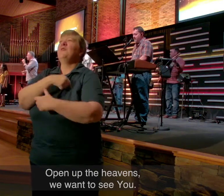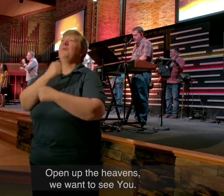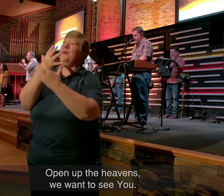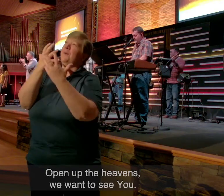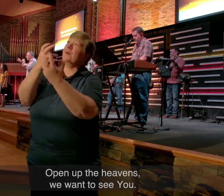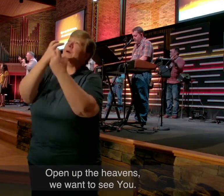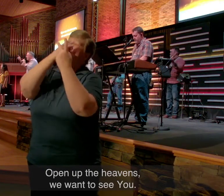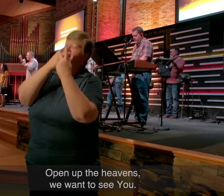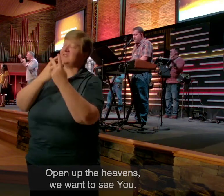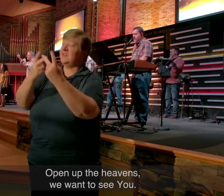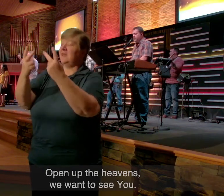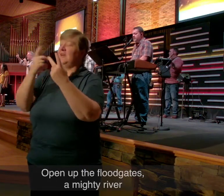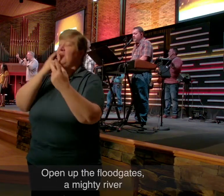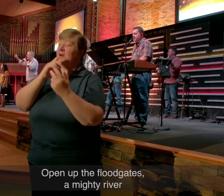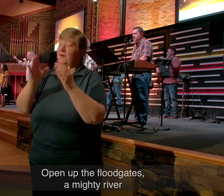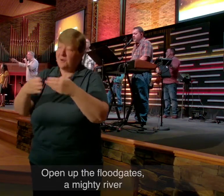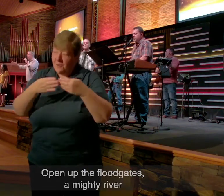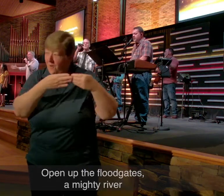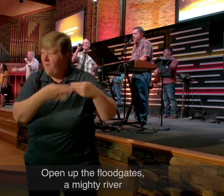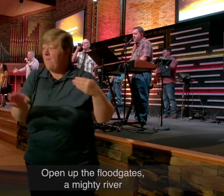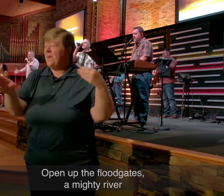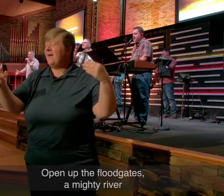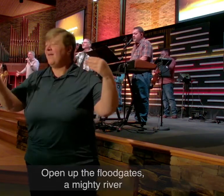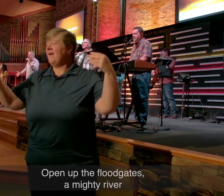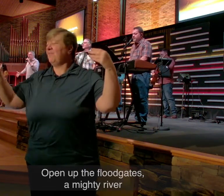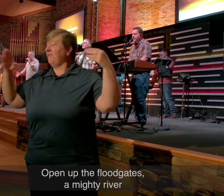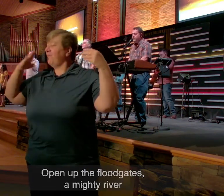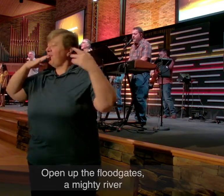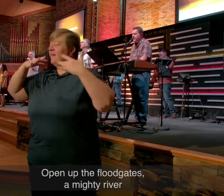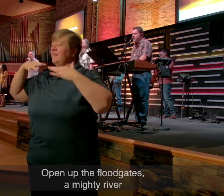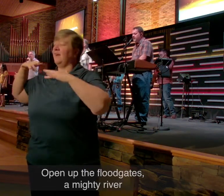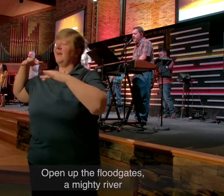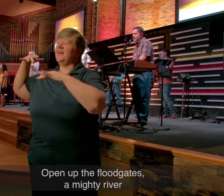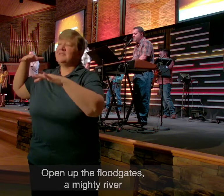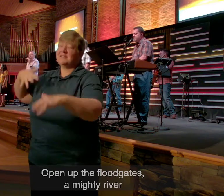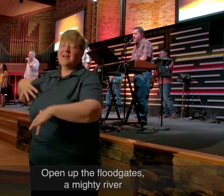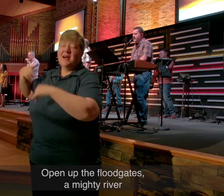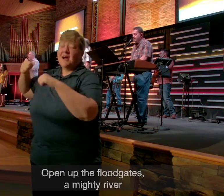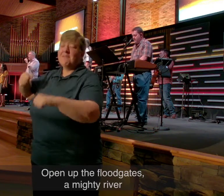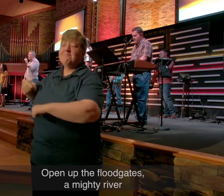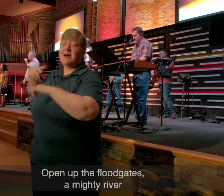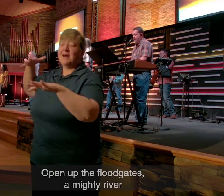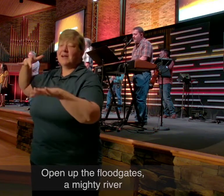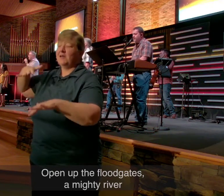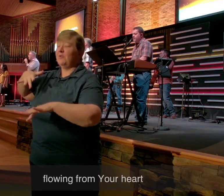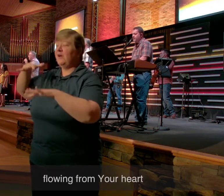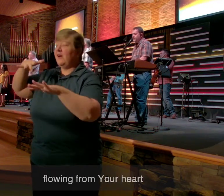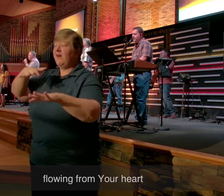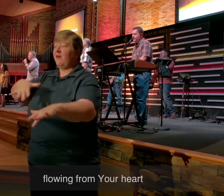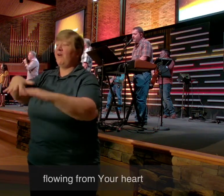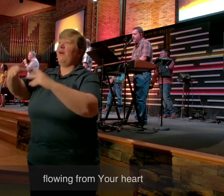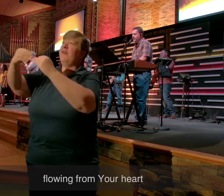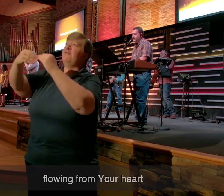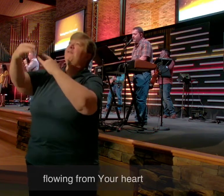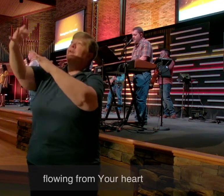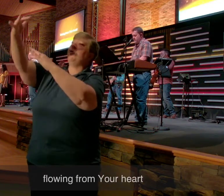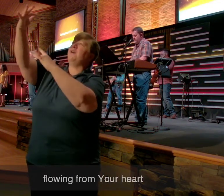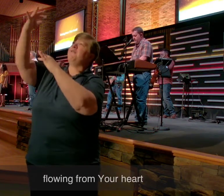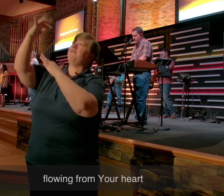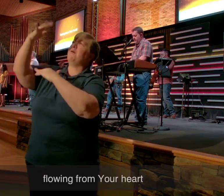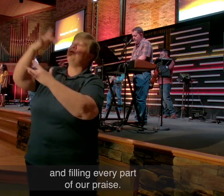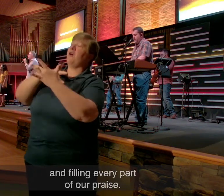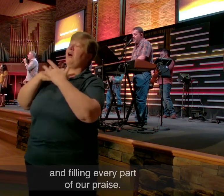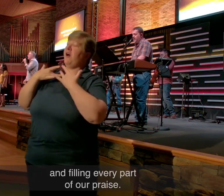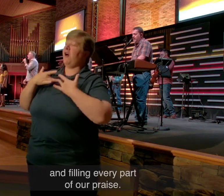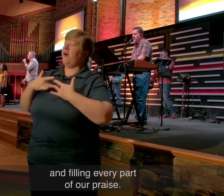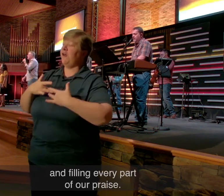We want to see you. Open up the floodgates. A mighty river. Flowing from